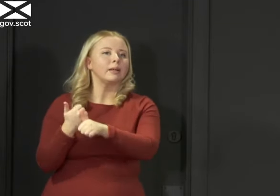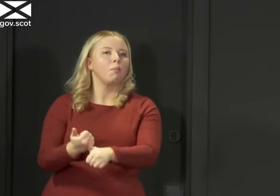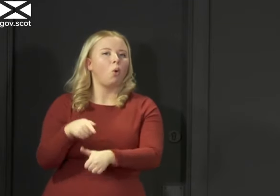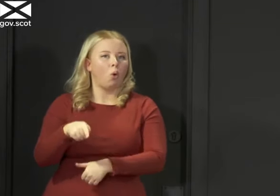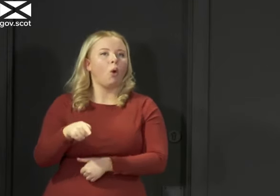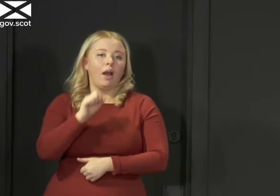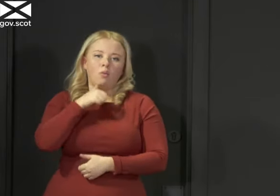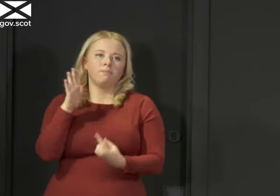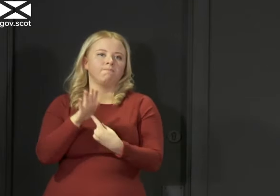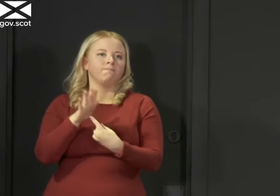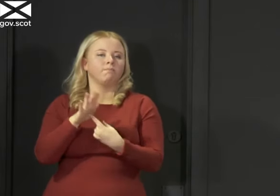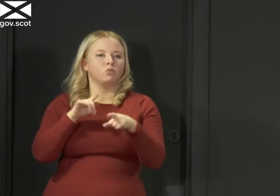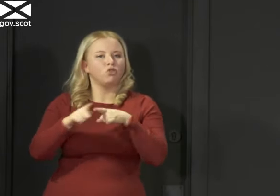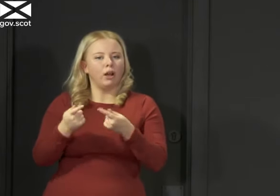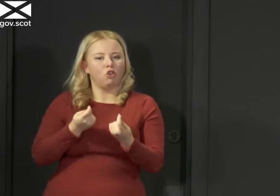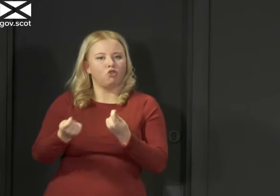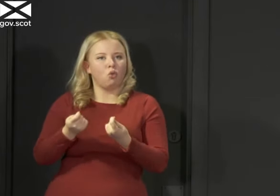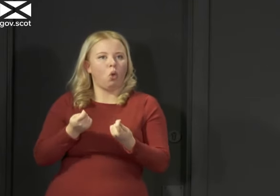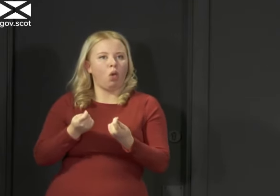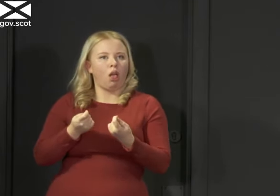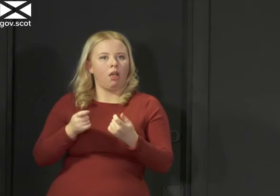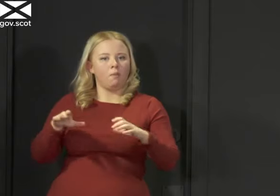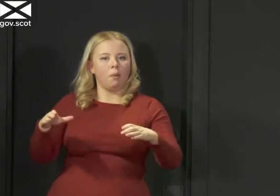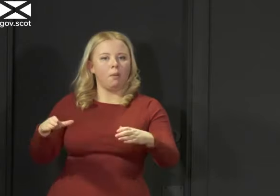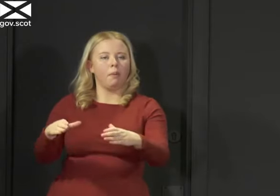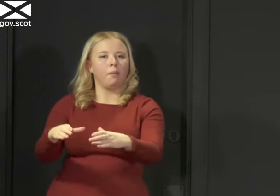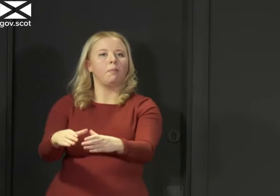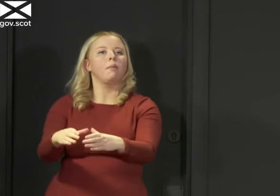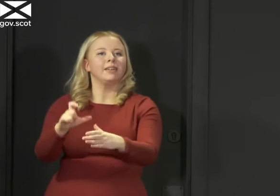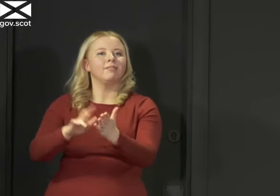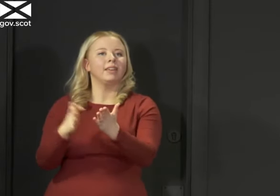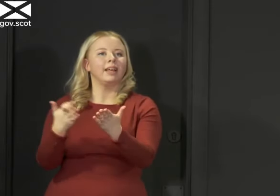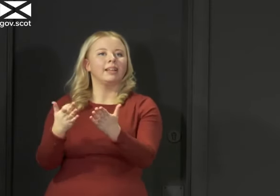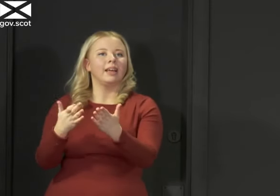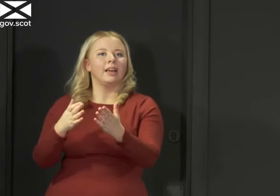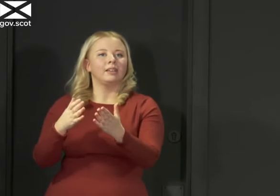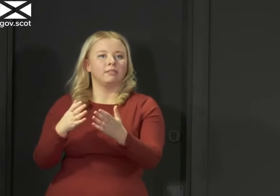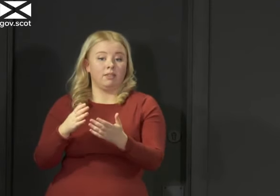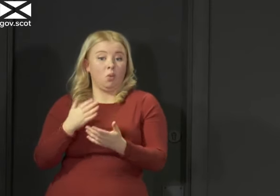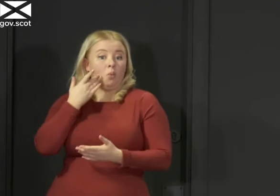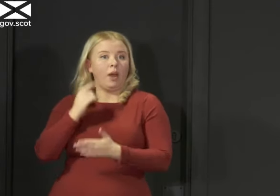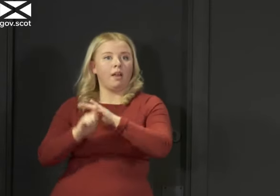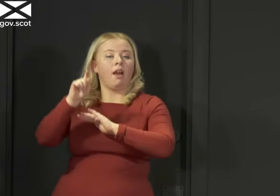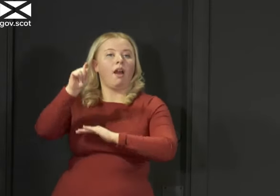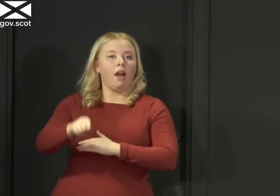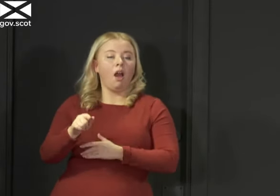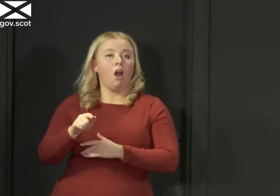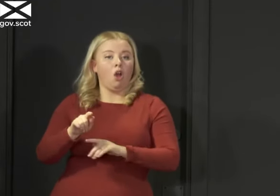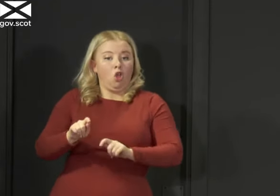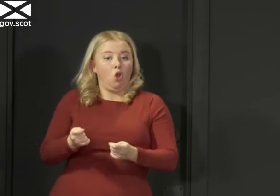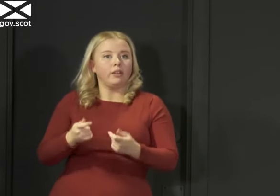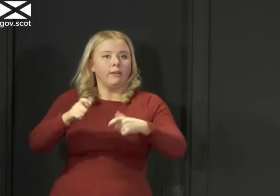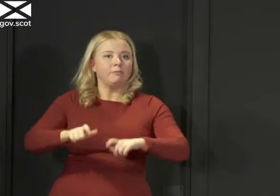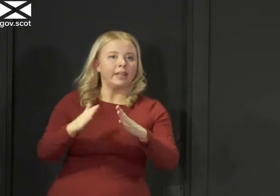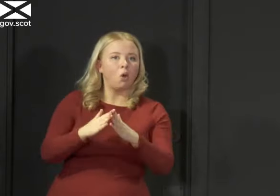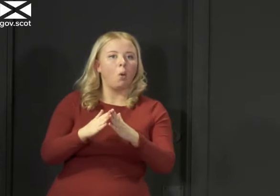to controlling further outbreaks of the virus as we start to emerge from lockdown. And we will be updating